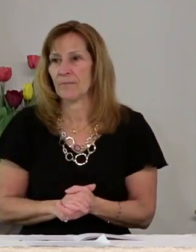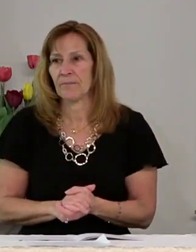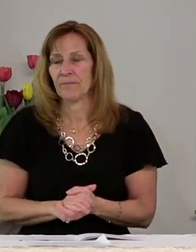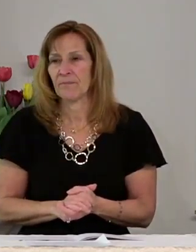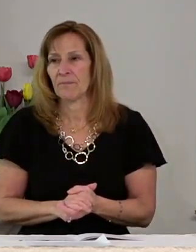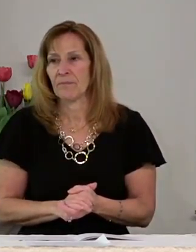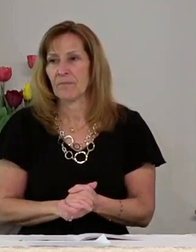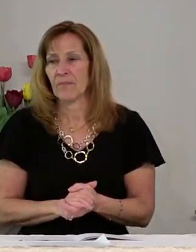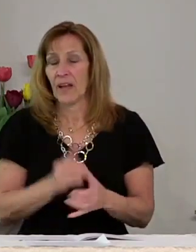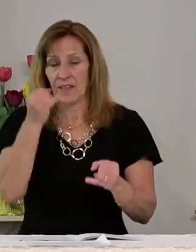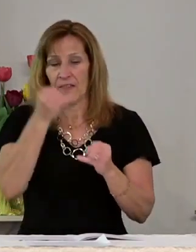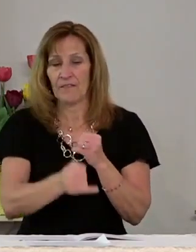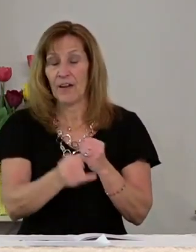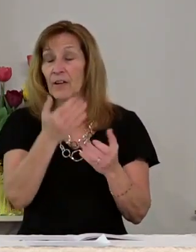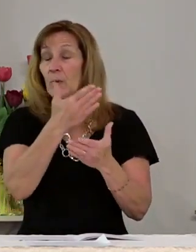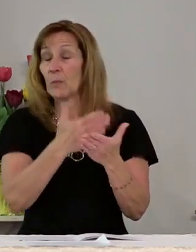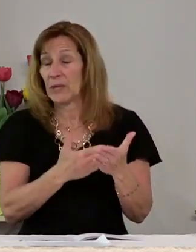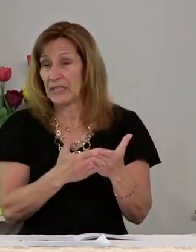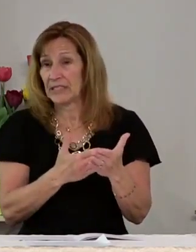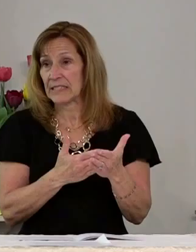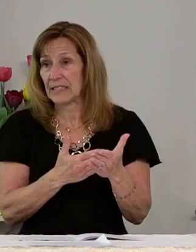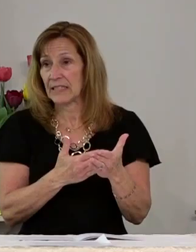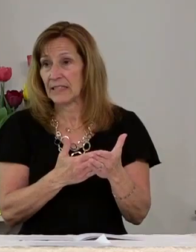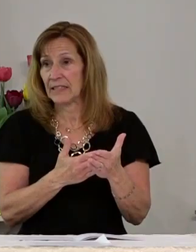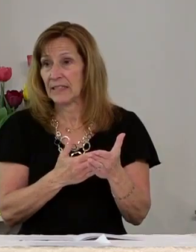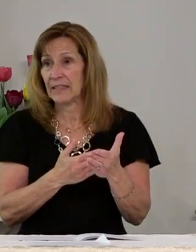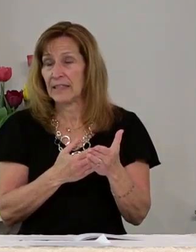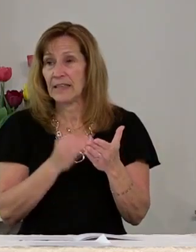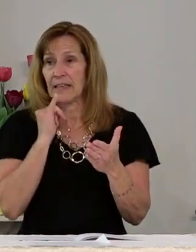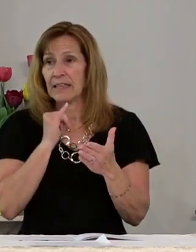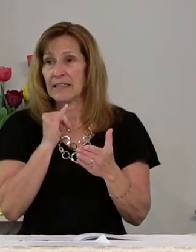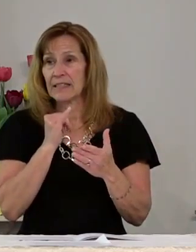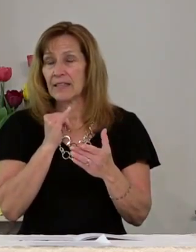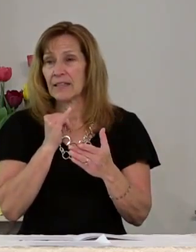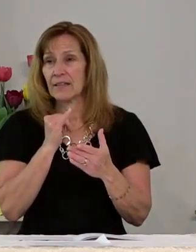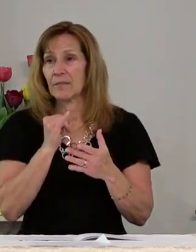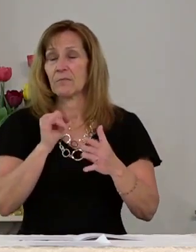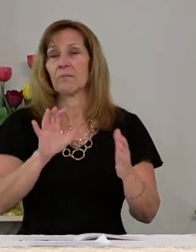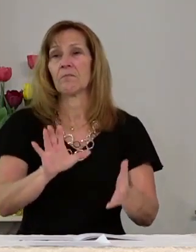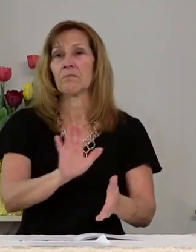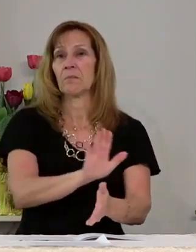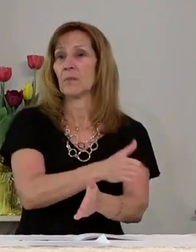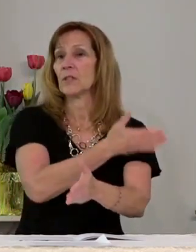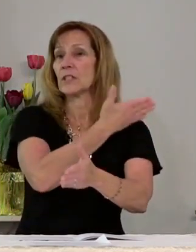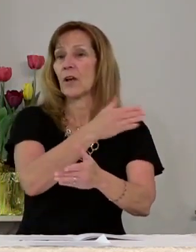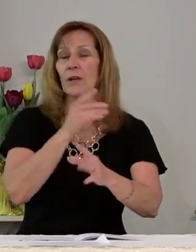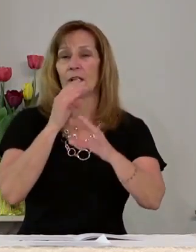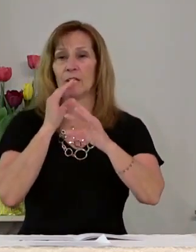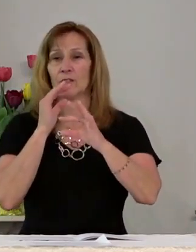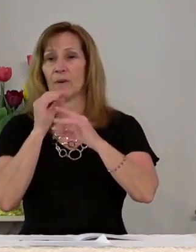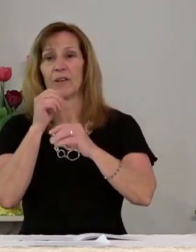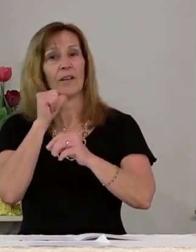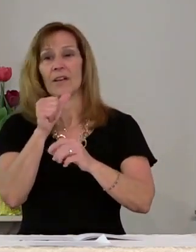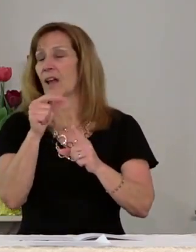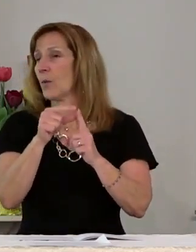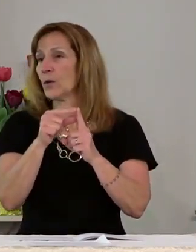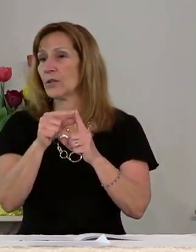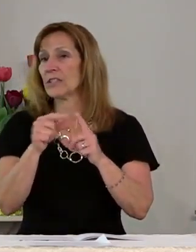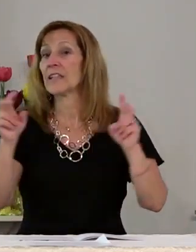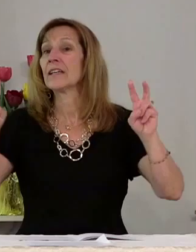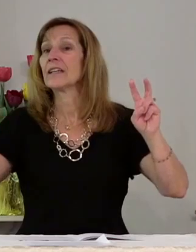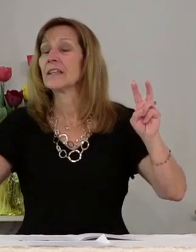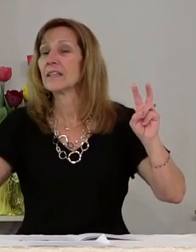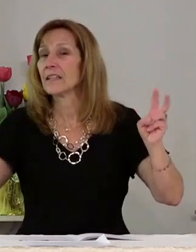The final piece is an instrumental and it is simply titled